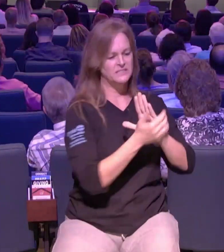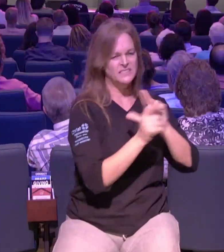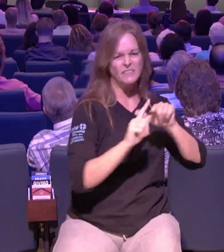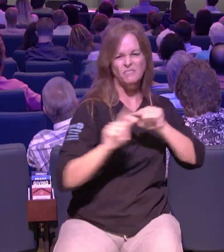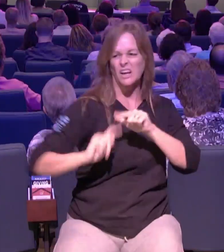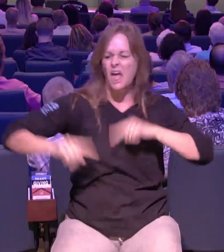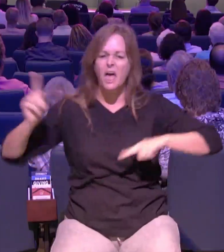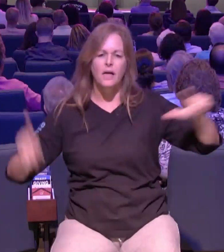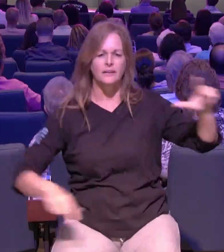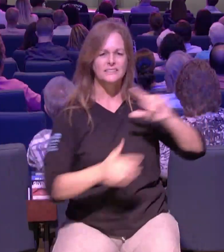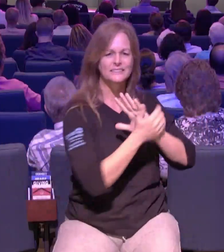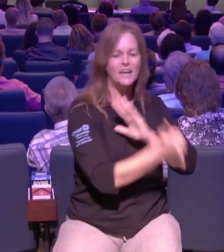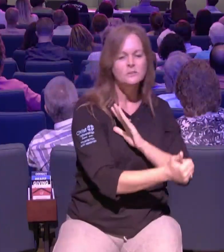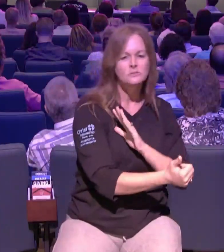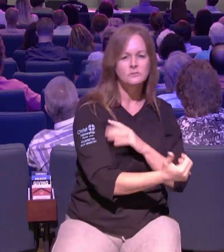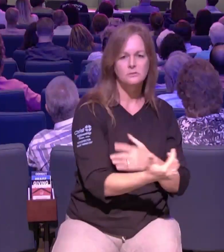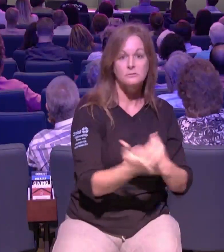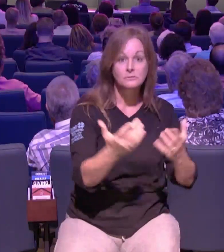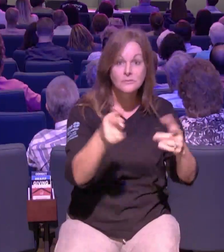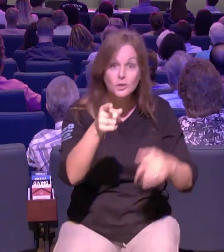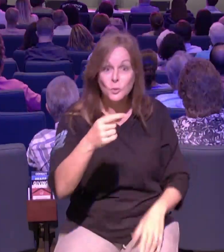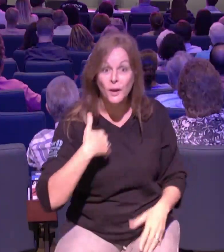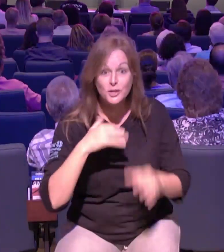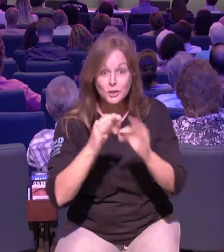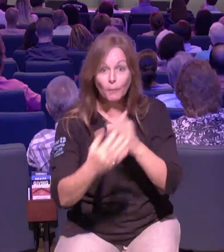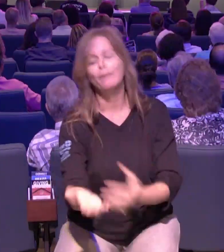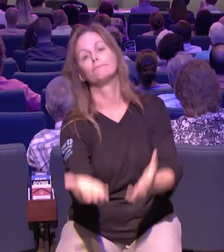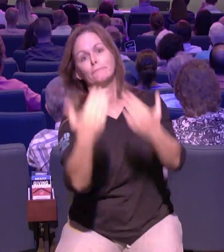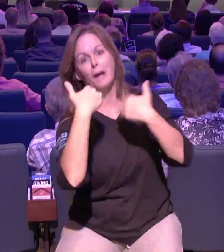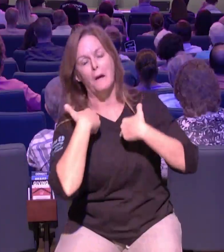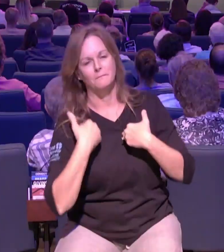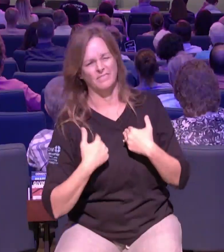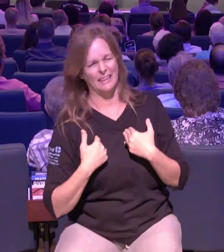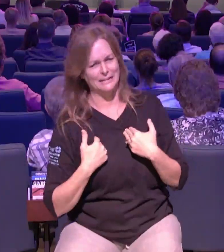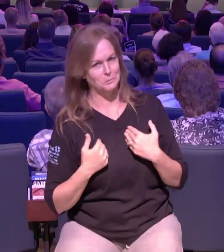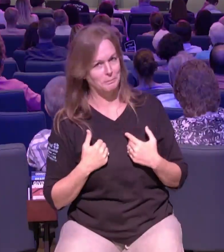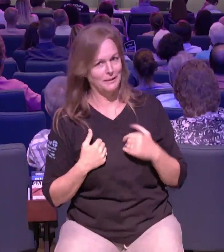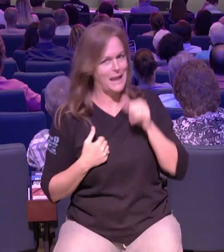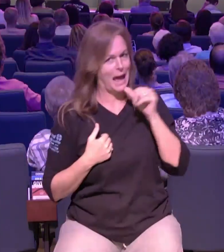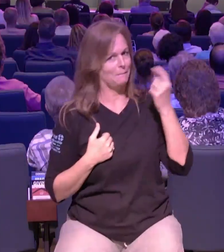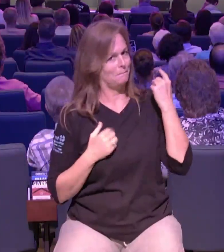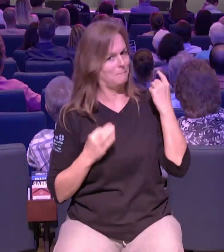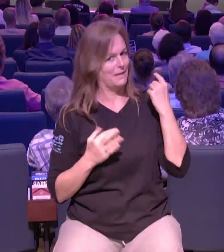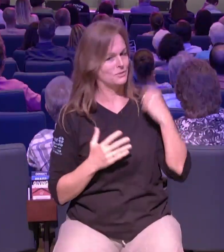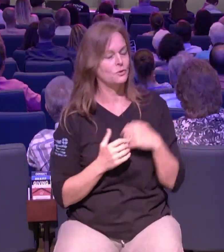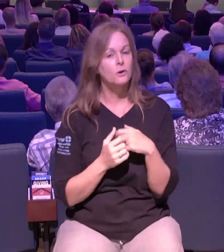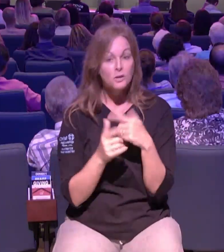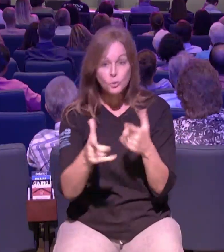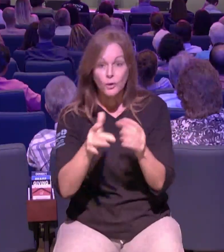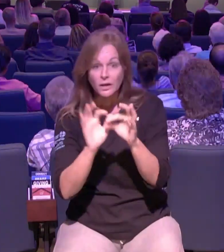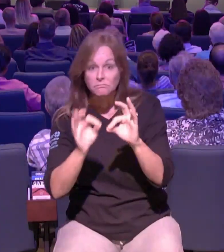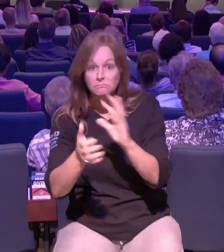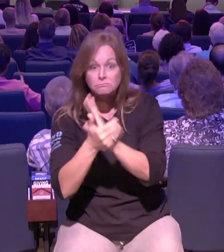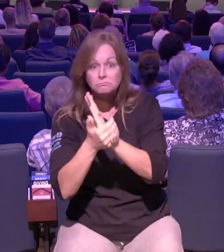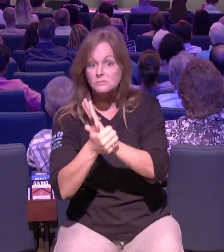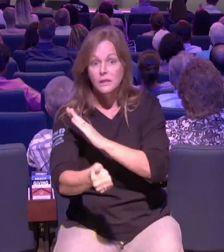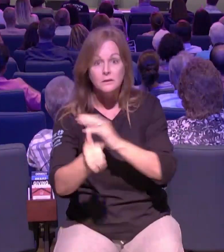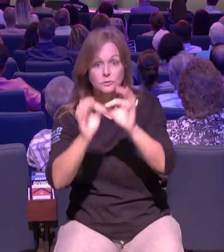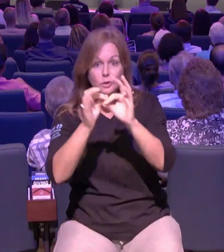only reason those men ripped the roof off was because they know they knew jesus had what their friend needed that's the